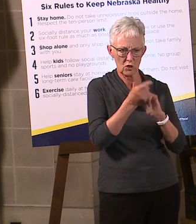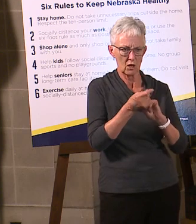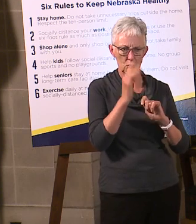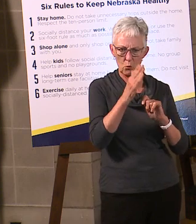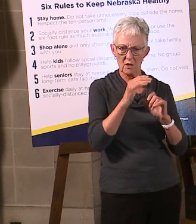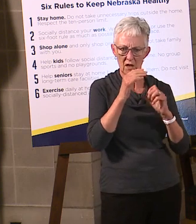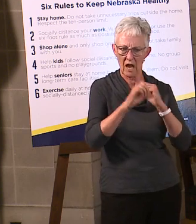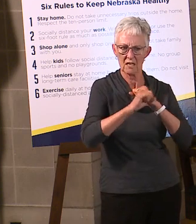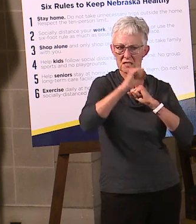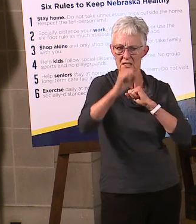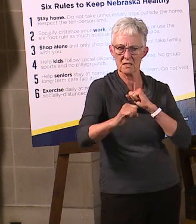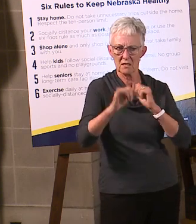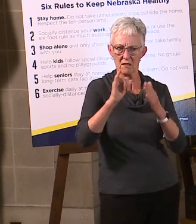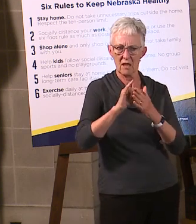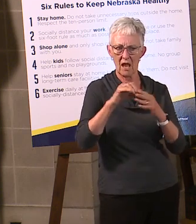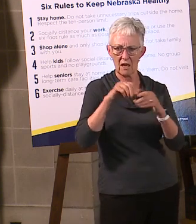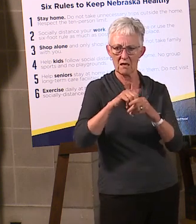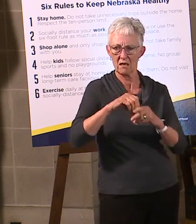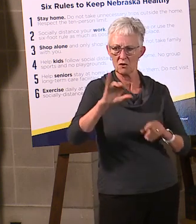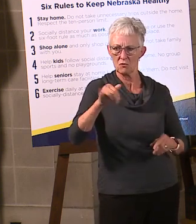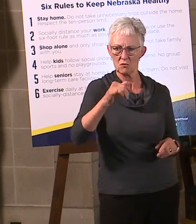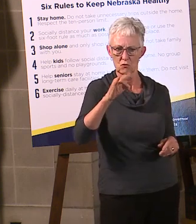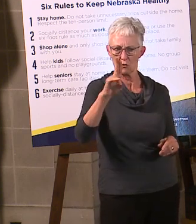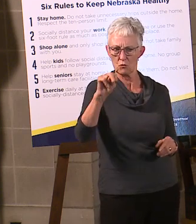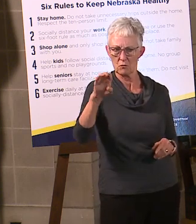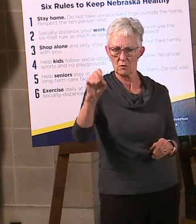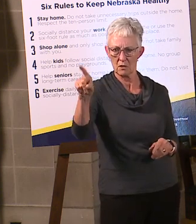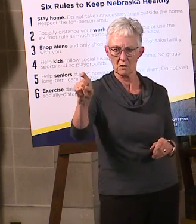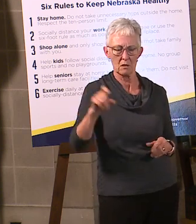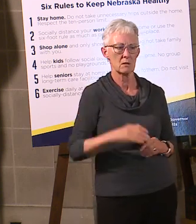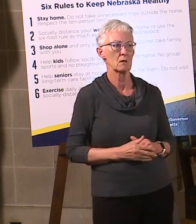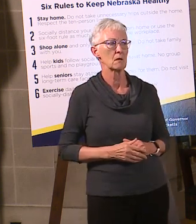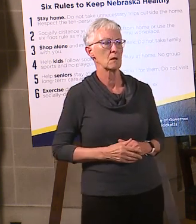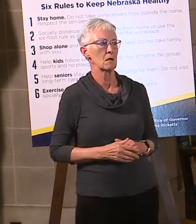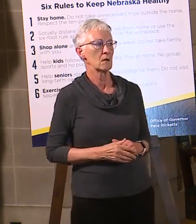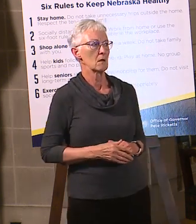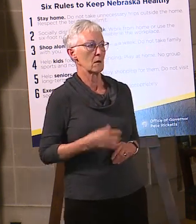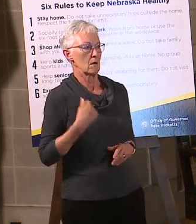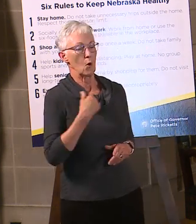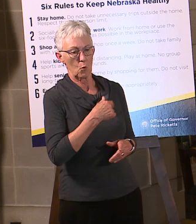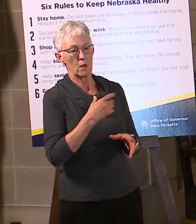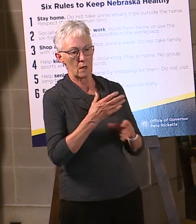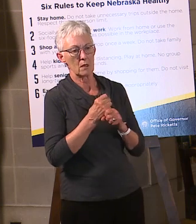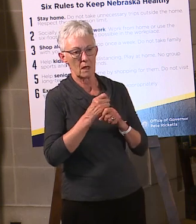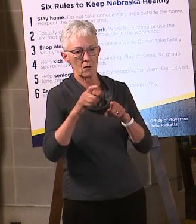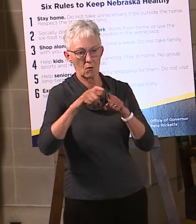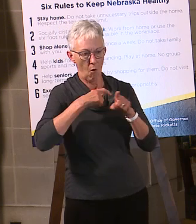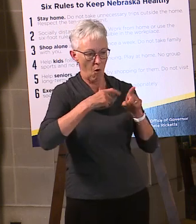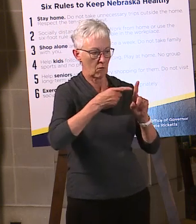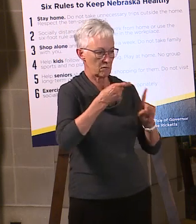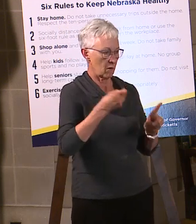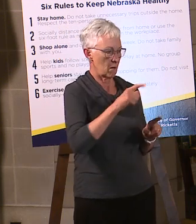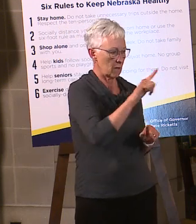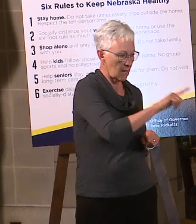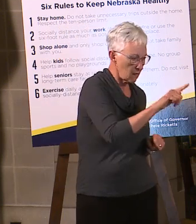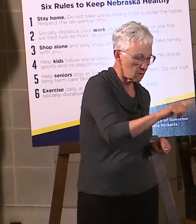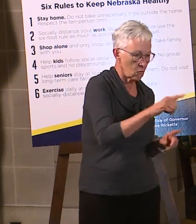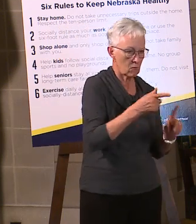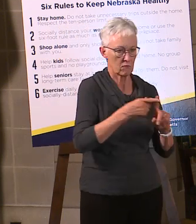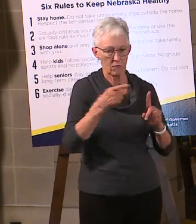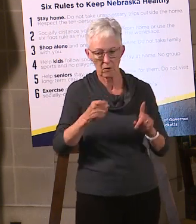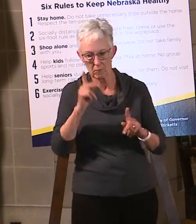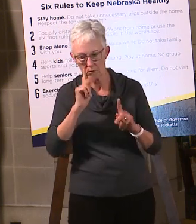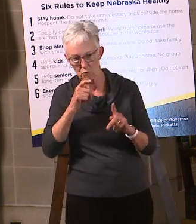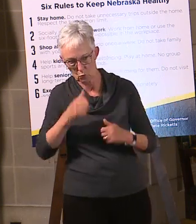to all of our regulations, including the ones on evictions. In our estimation, again, given that the pandemic unemployment